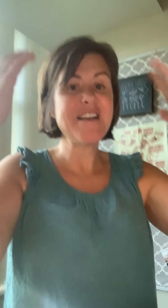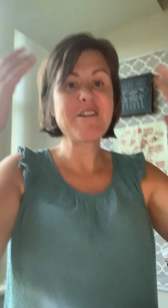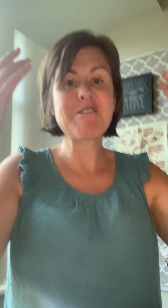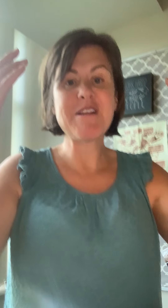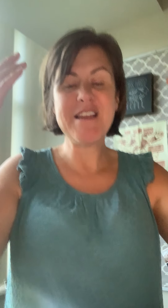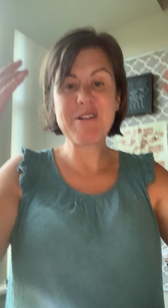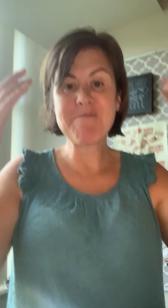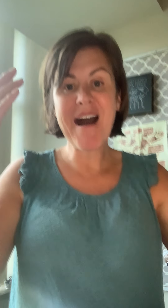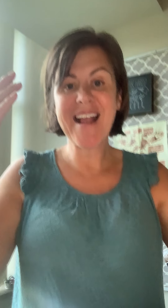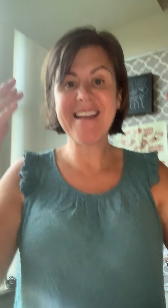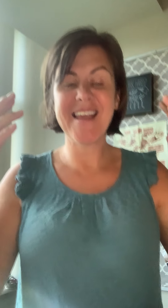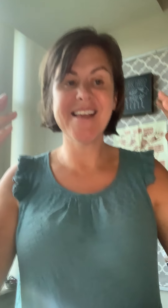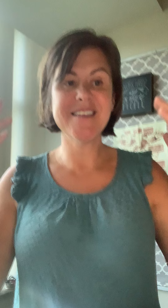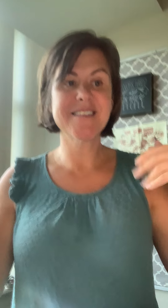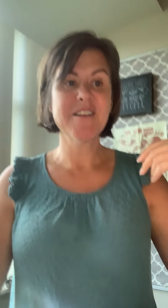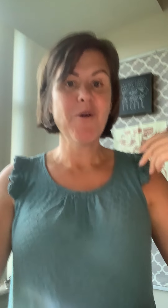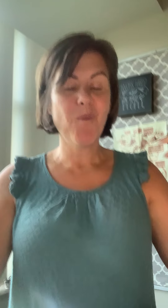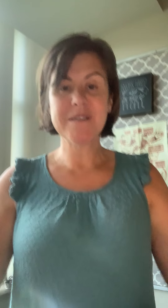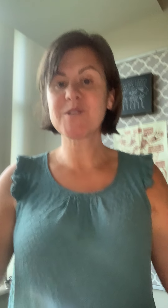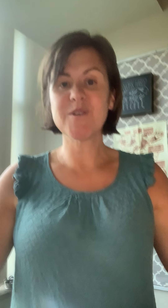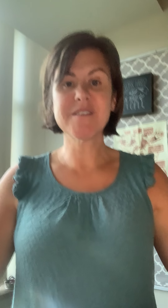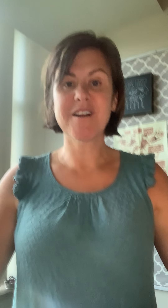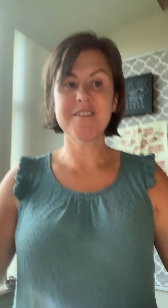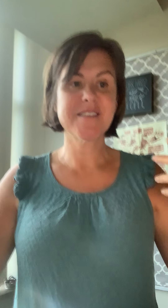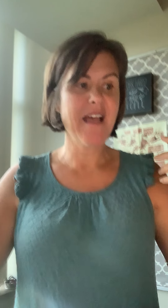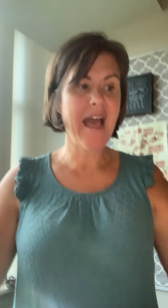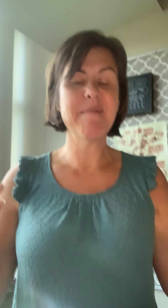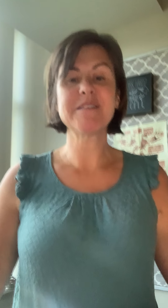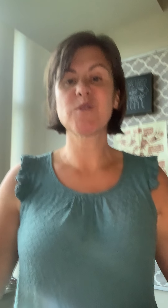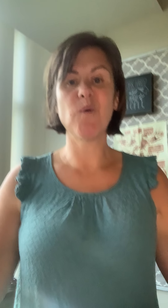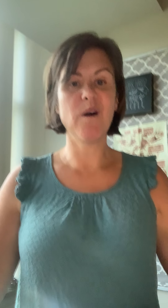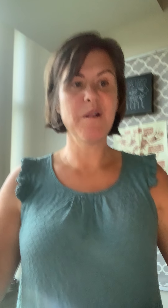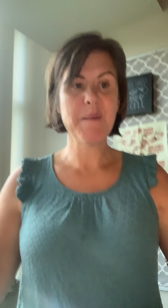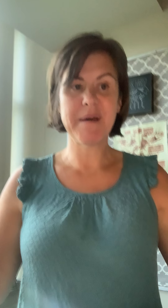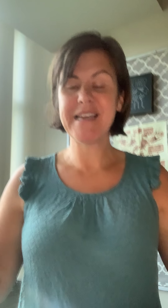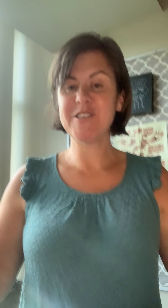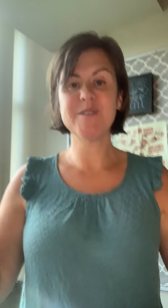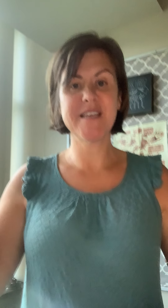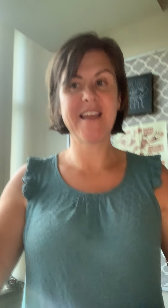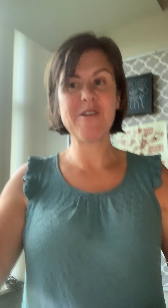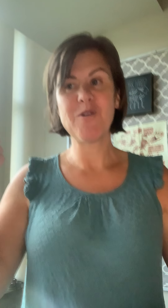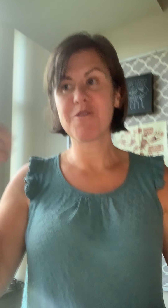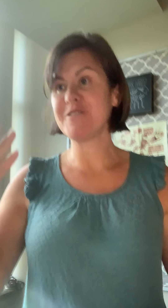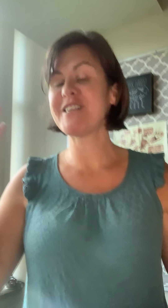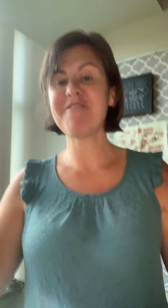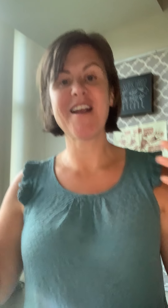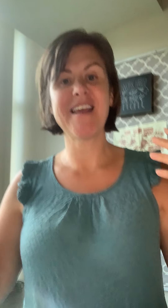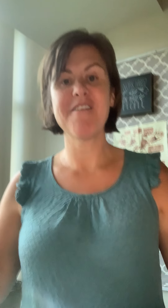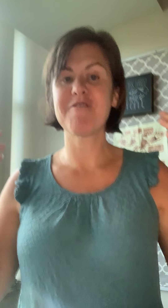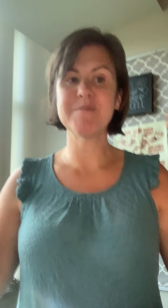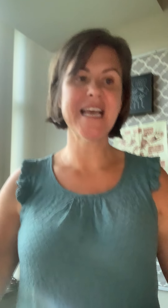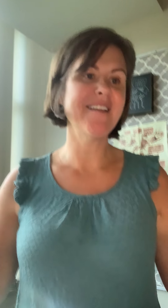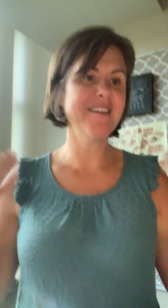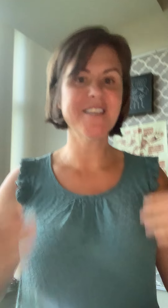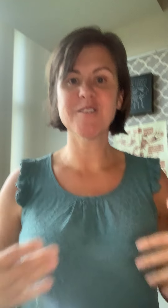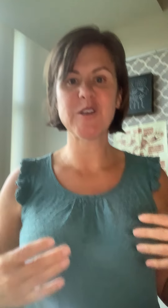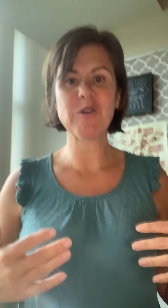in your mind is once school starts, I'm at school Monday, Tuesday, Thursday, Friday from 10 until 2